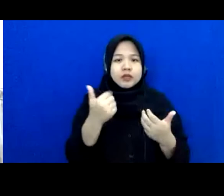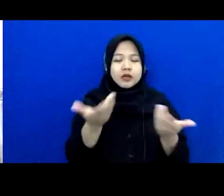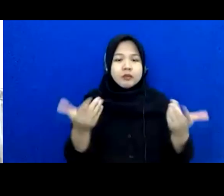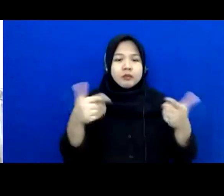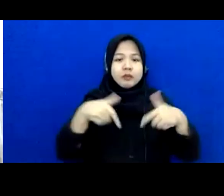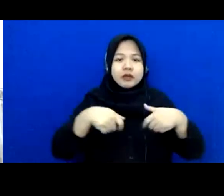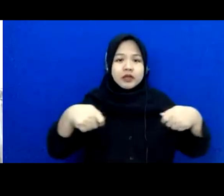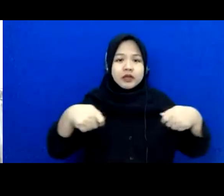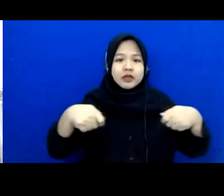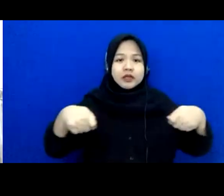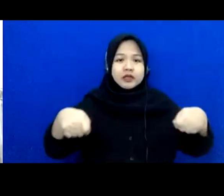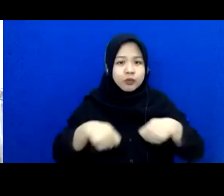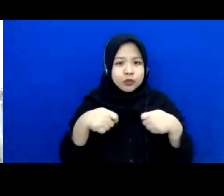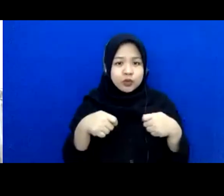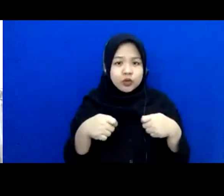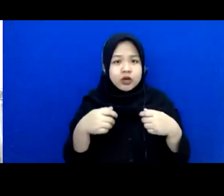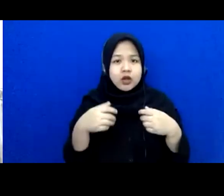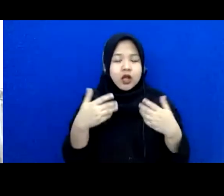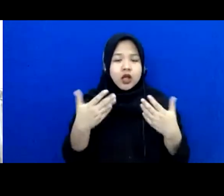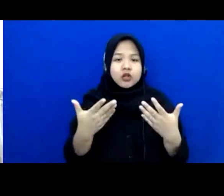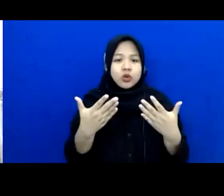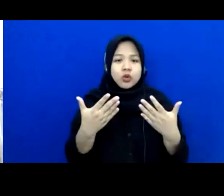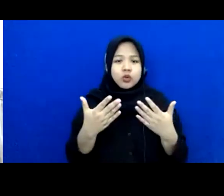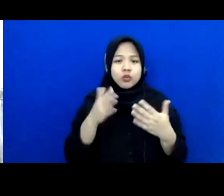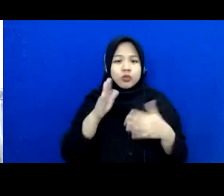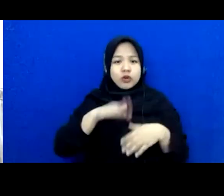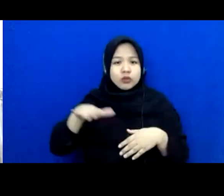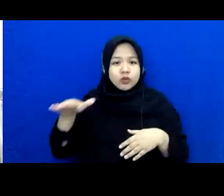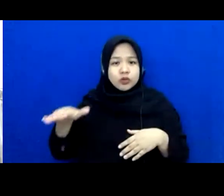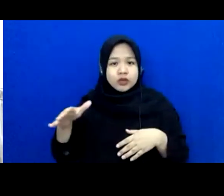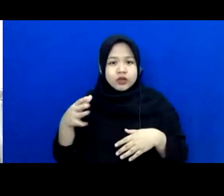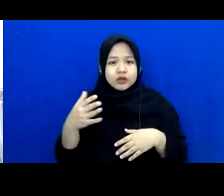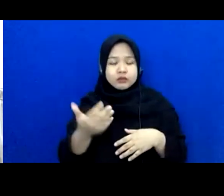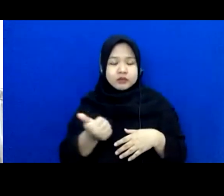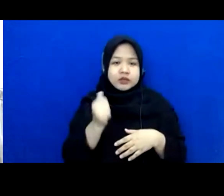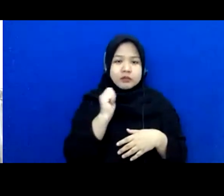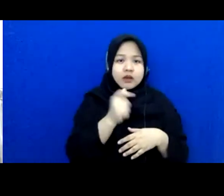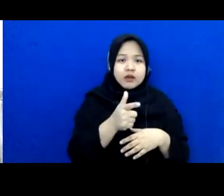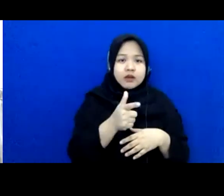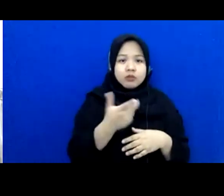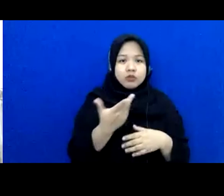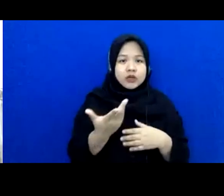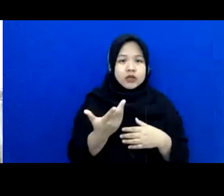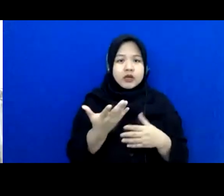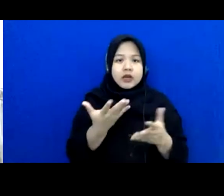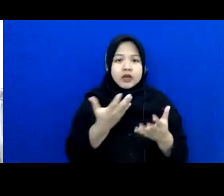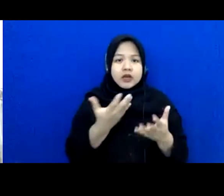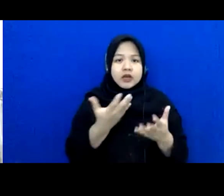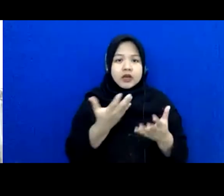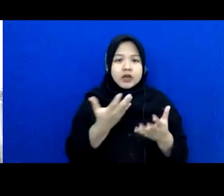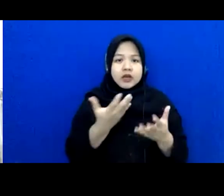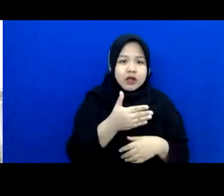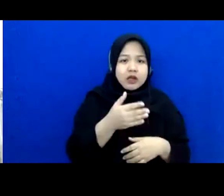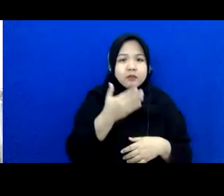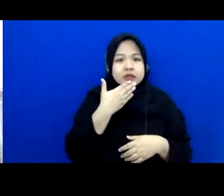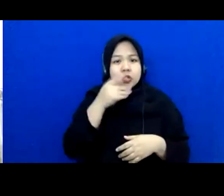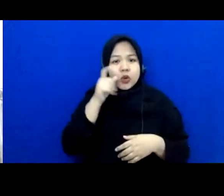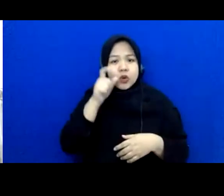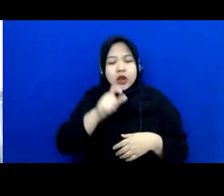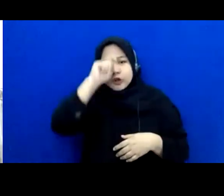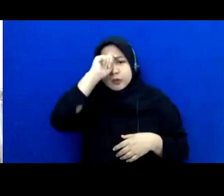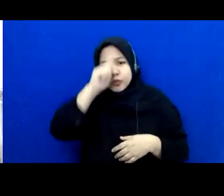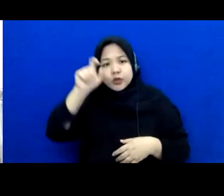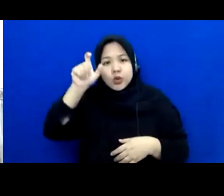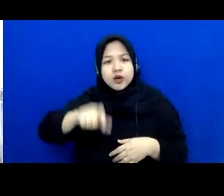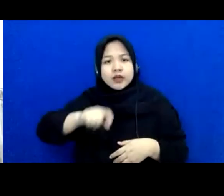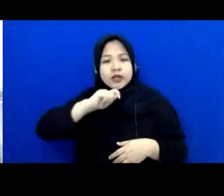to come in i get student to come in you get the pain to catch the fish right everybody love to entertain elderly so in a place i think